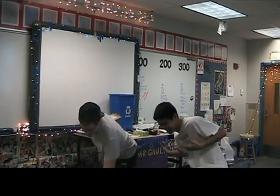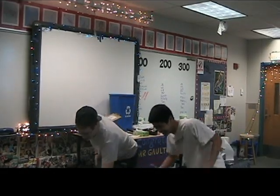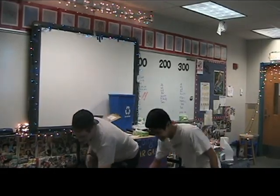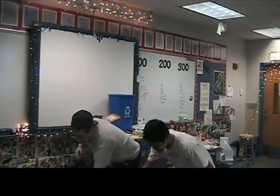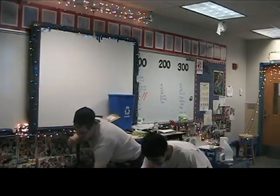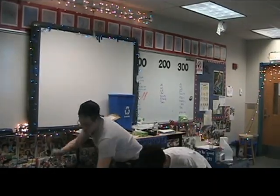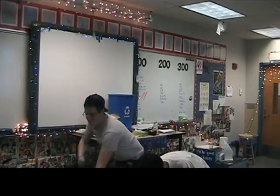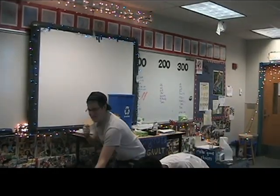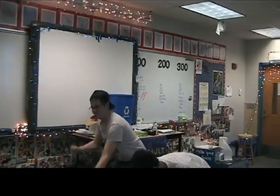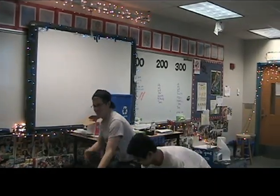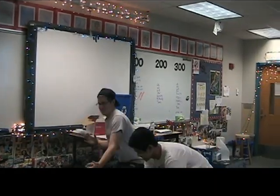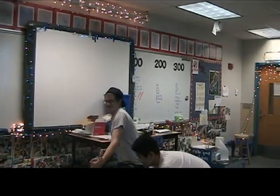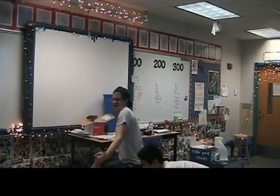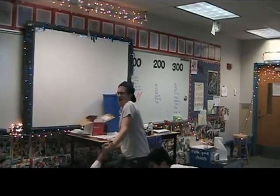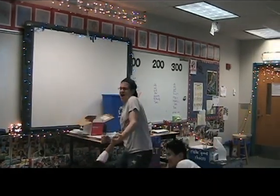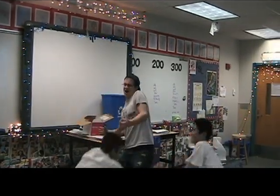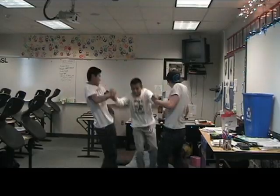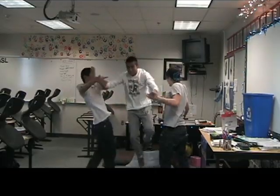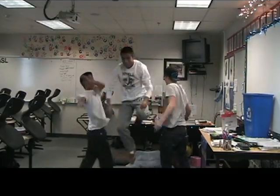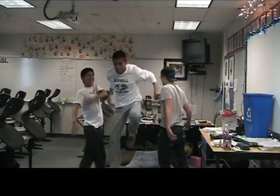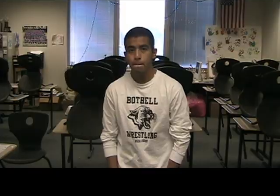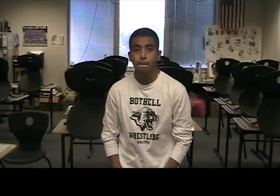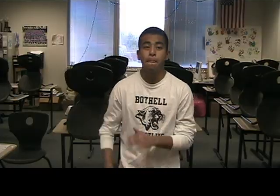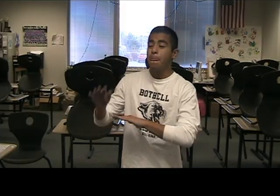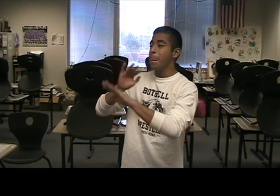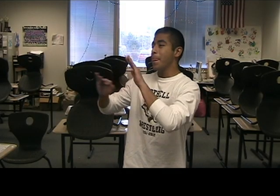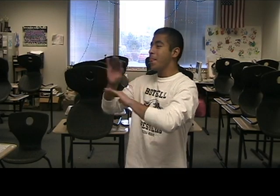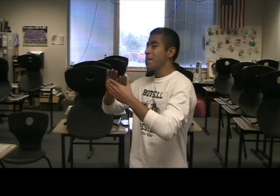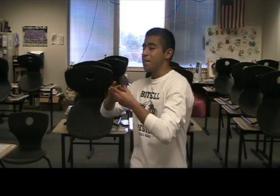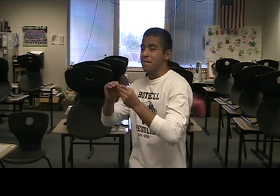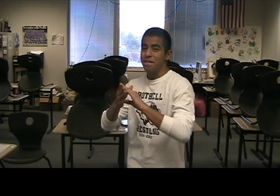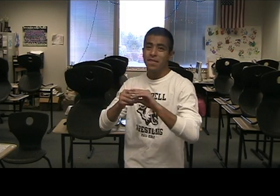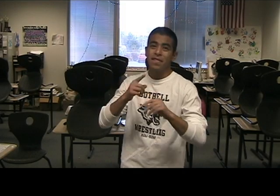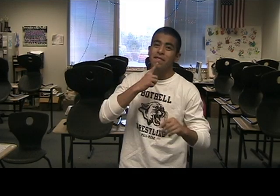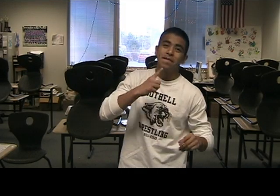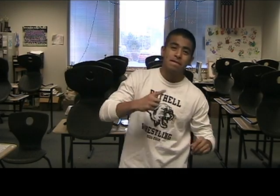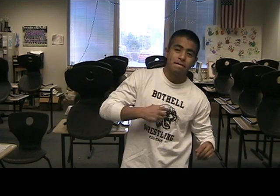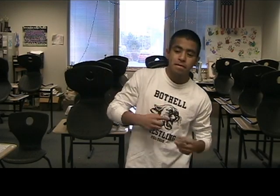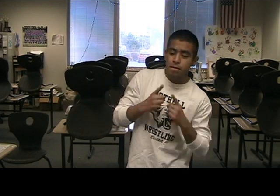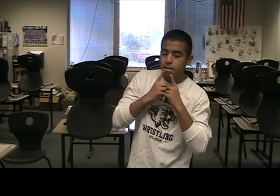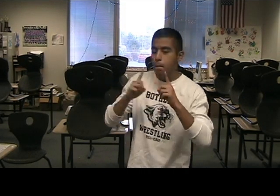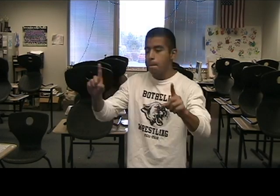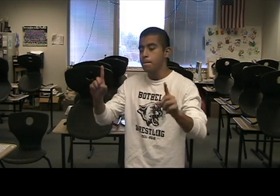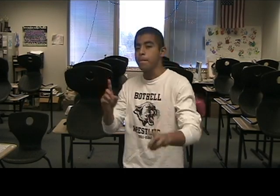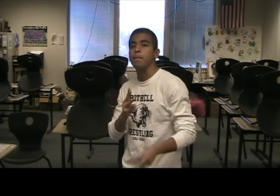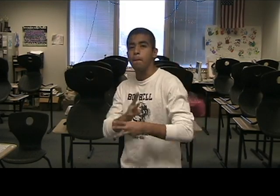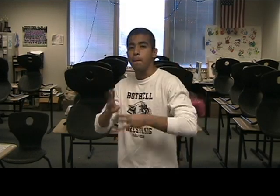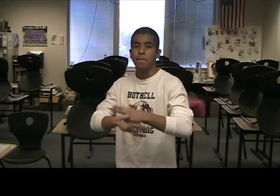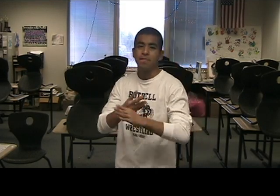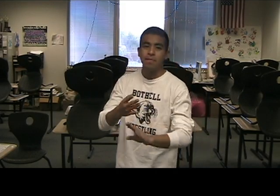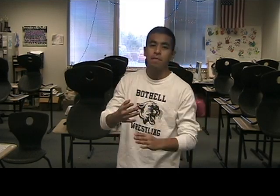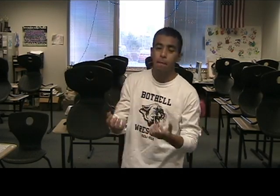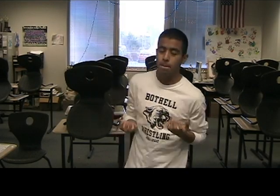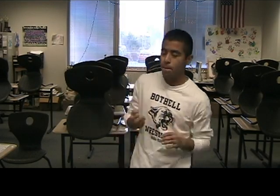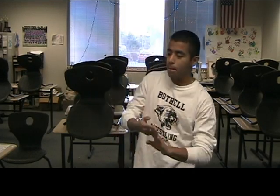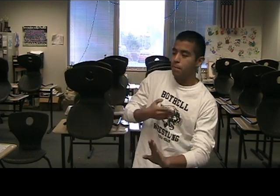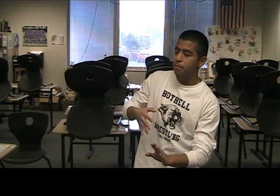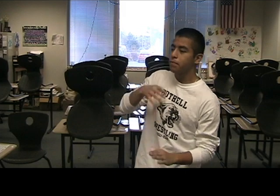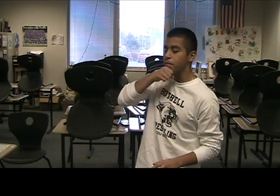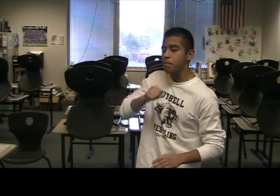it's Christmas time. There's a story that I was told, and I wanna tell the world before I get too